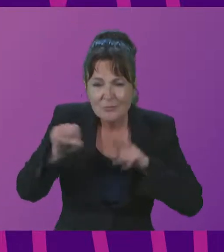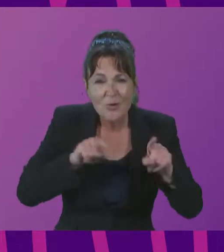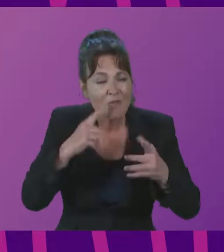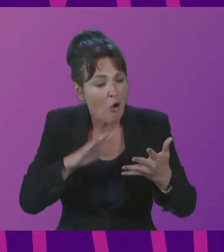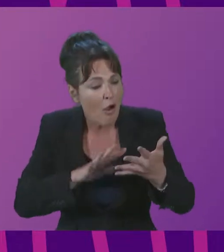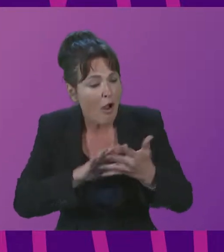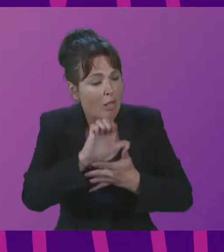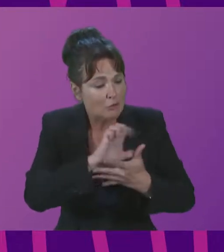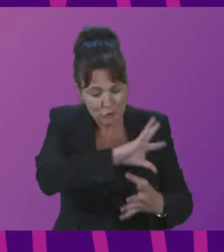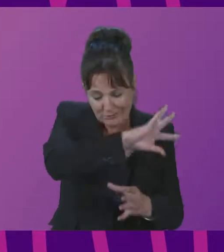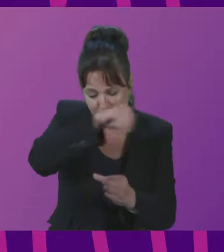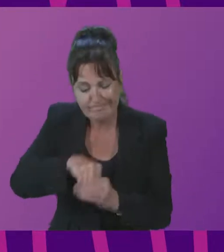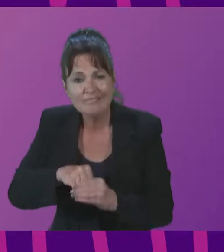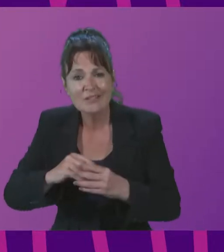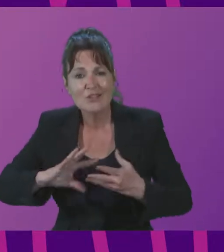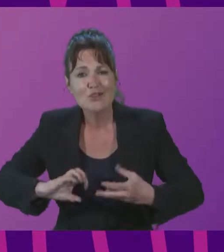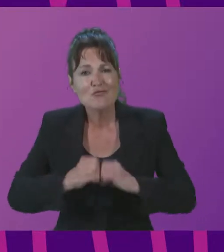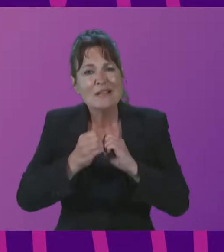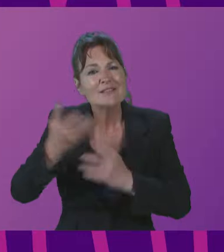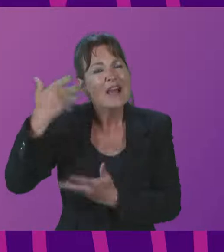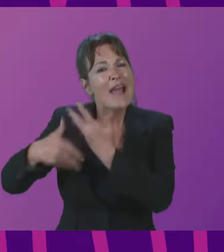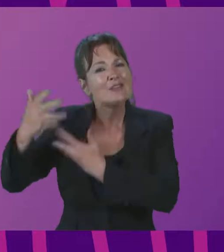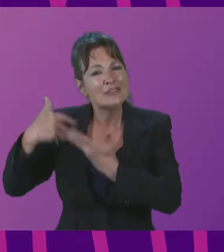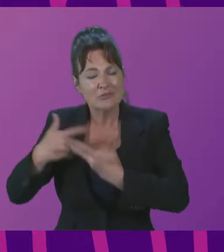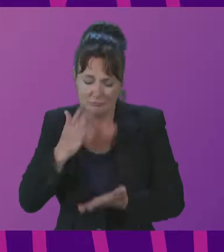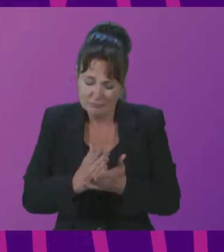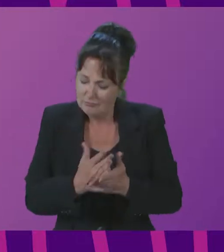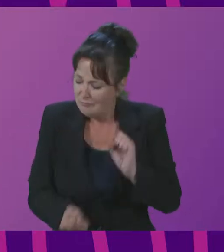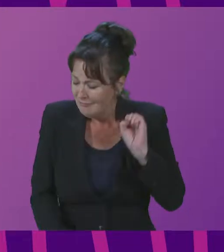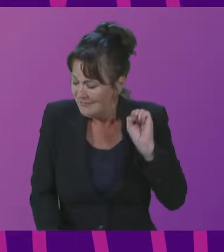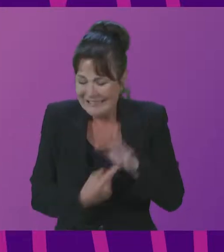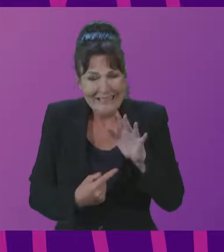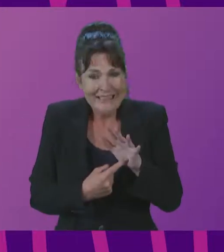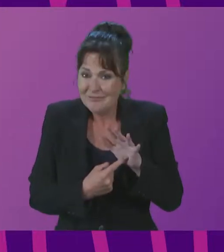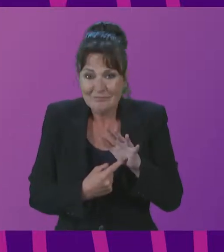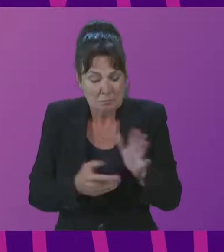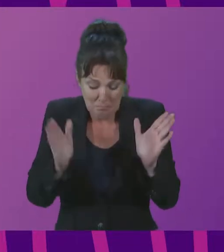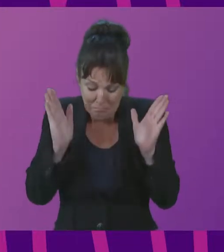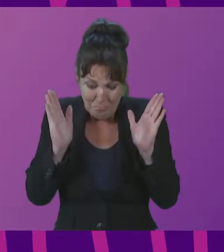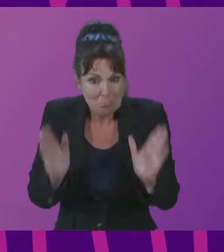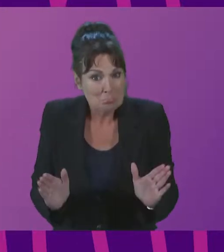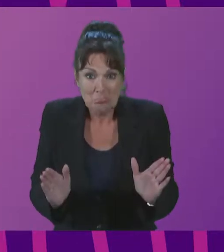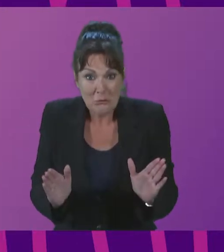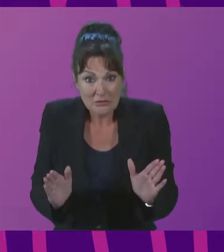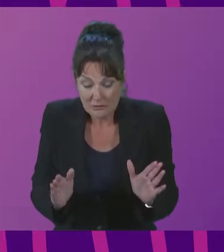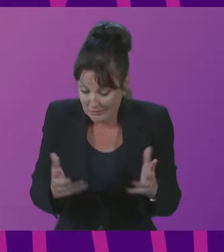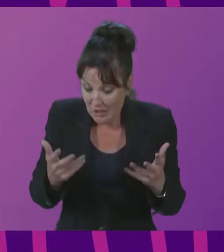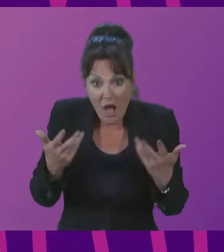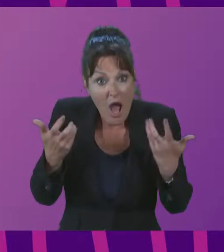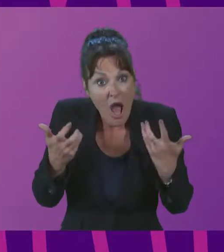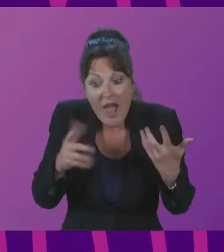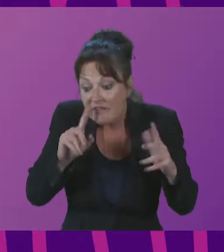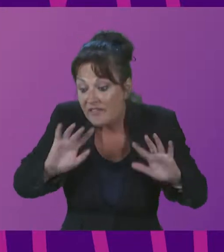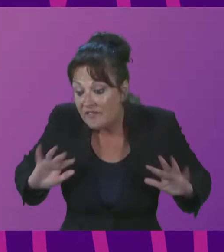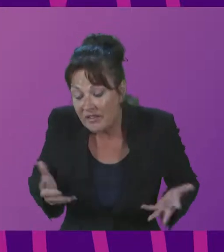and our cultural heritage as key and fundamental assets to increase the generation of jobs